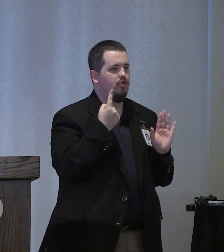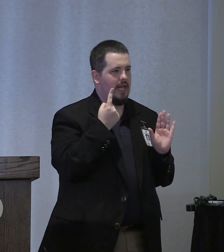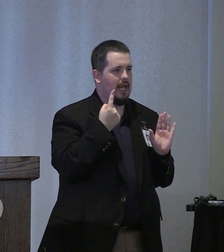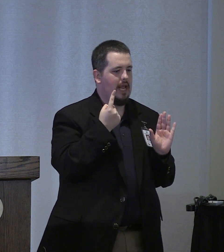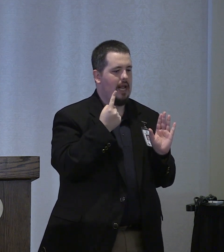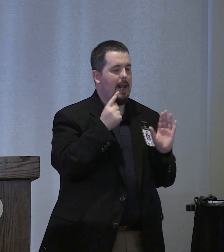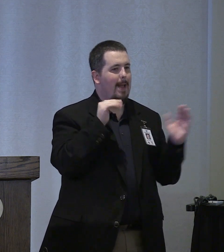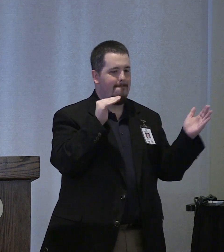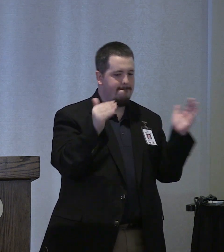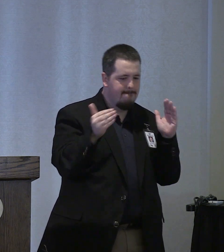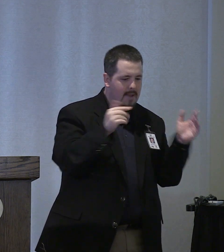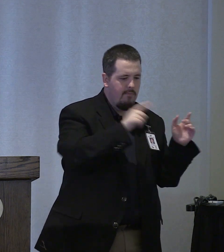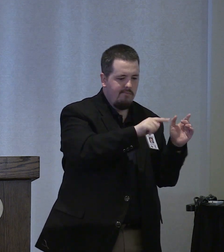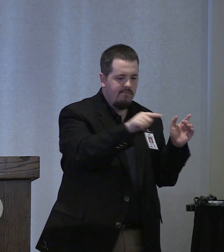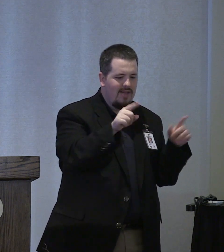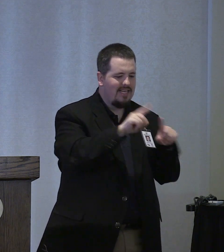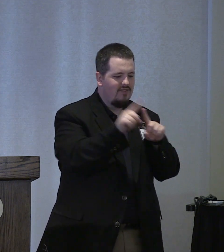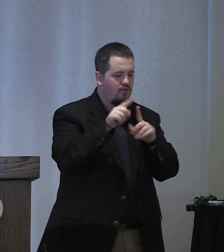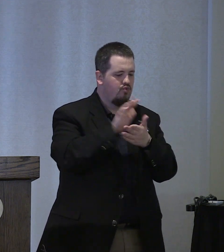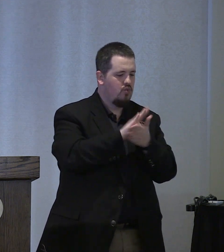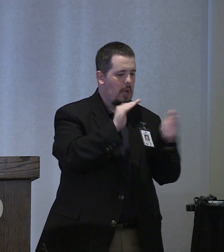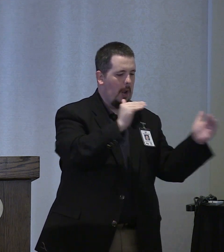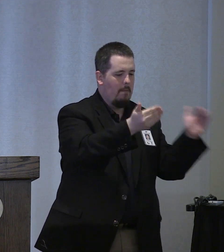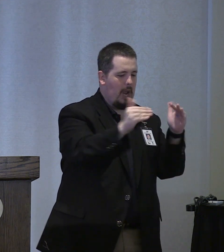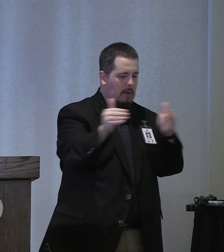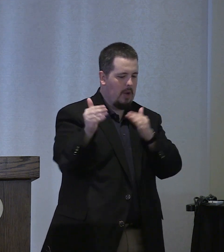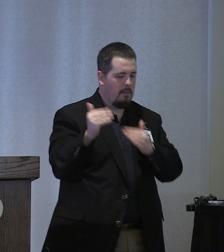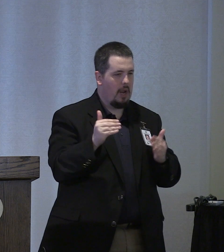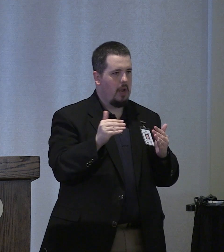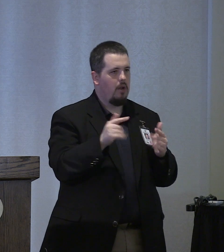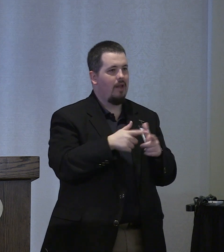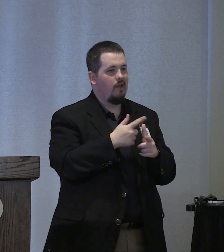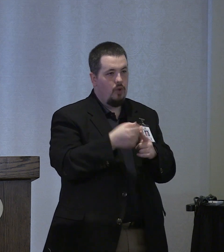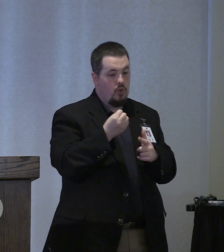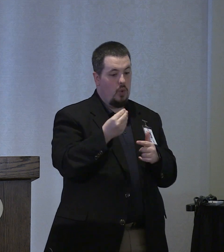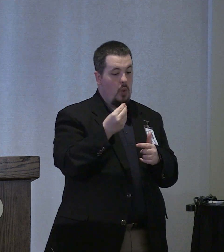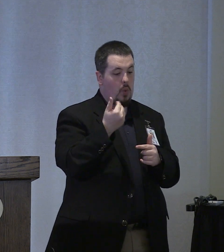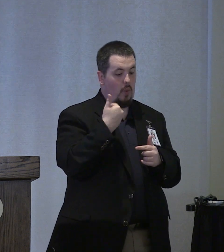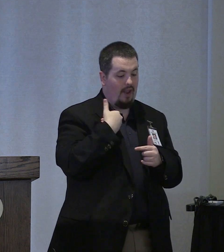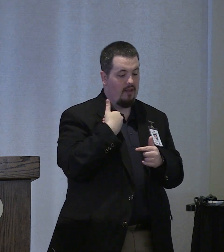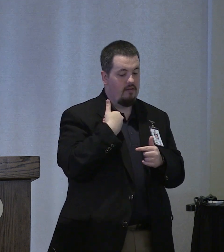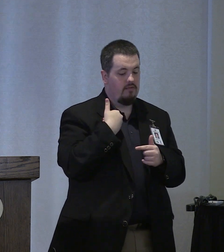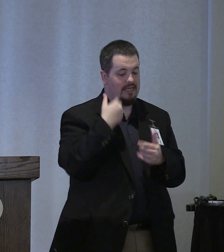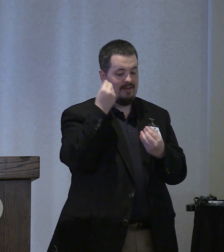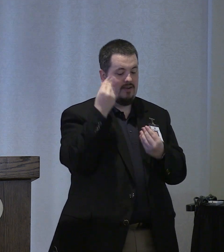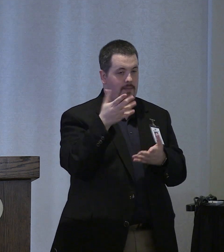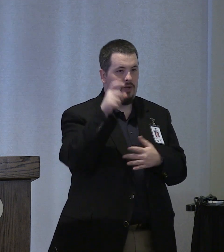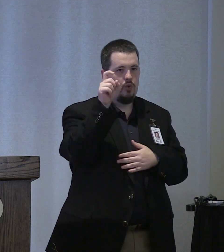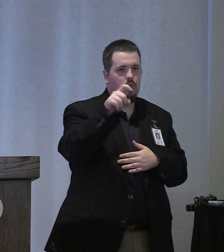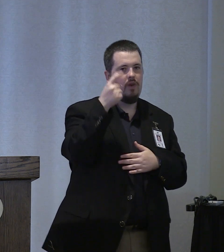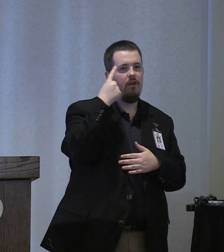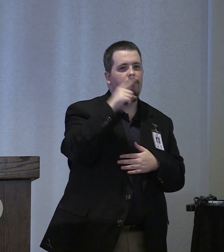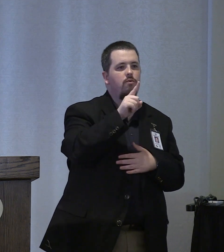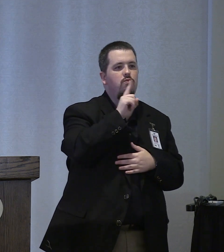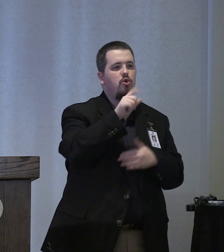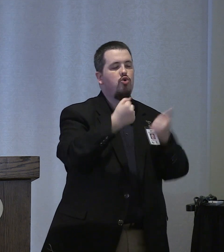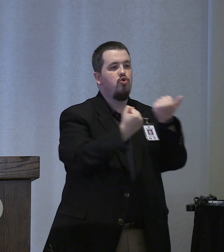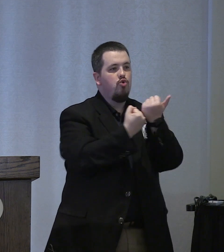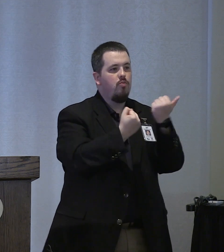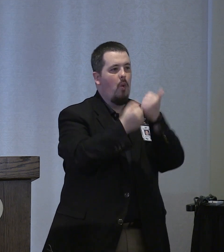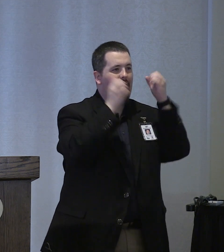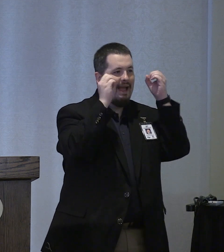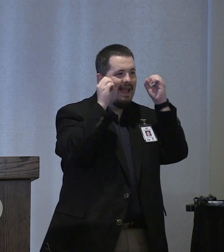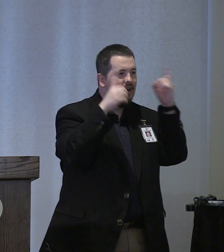understandable comparable across schools and across districts so that we have the information we need to be able to support